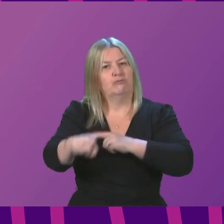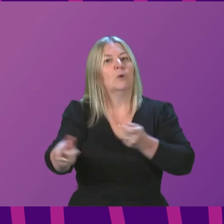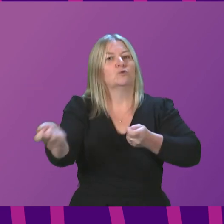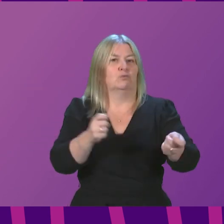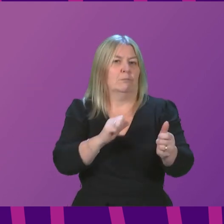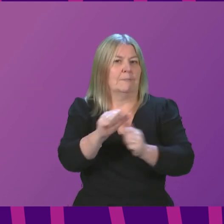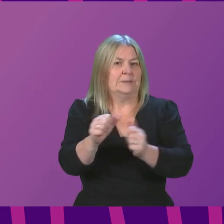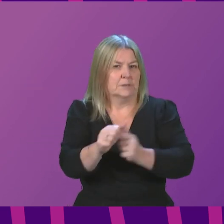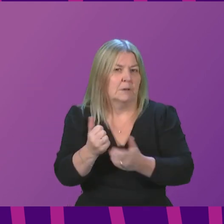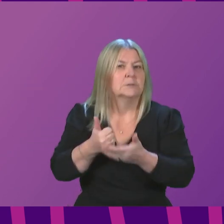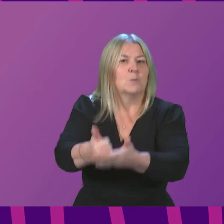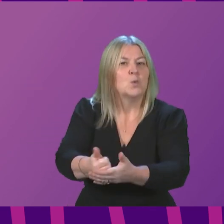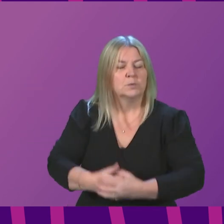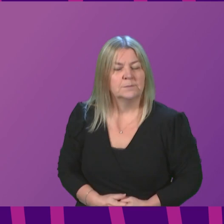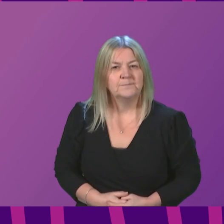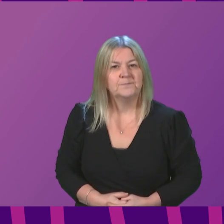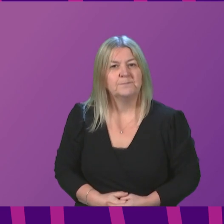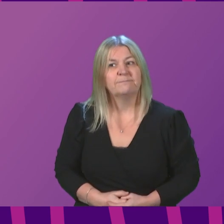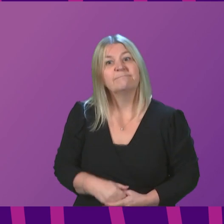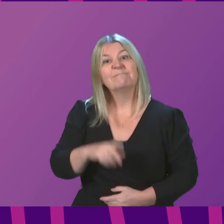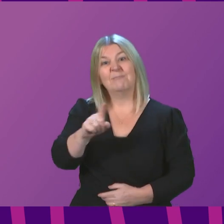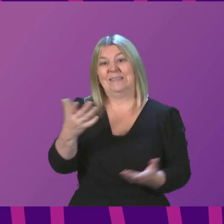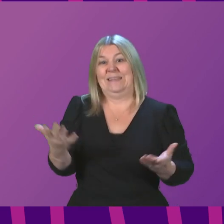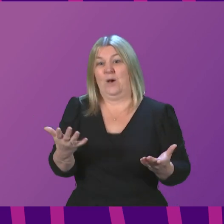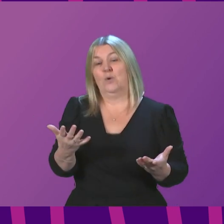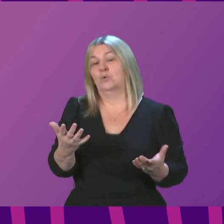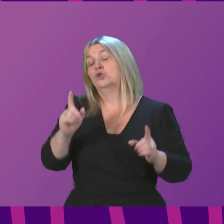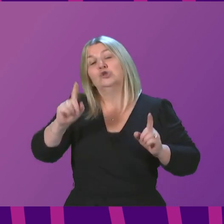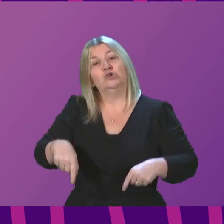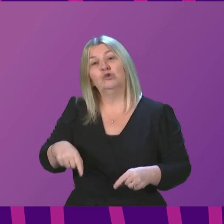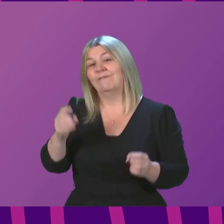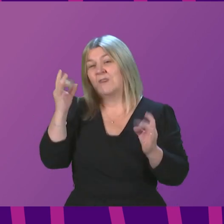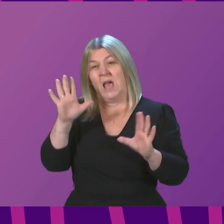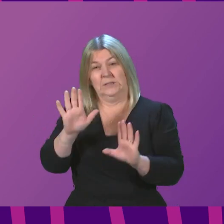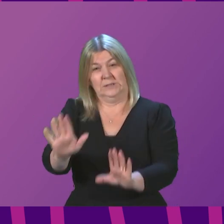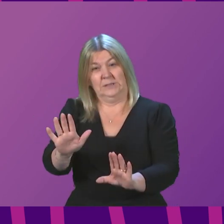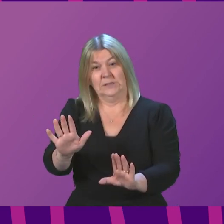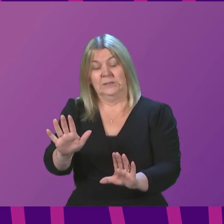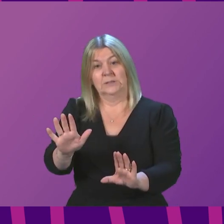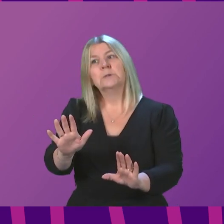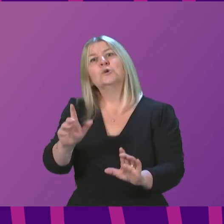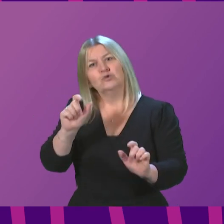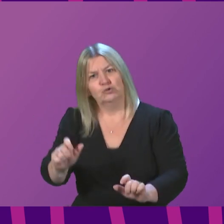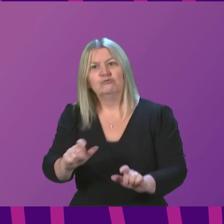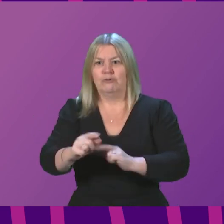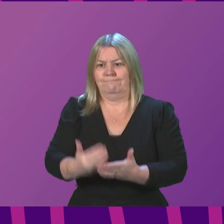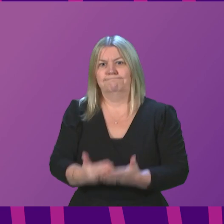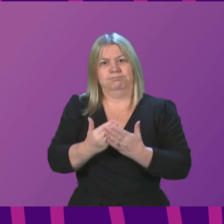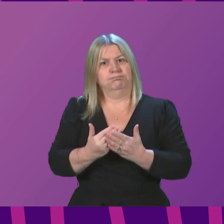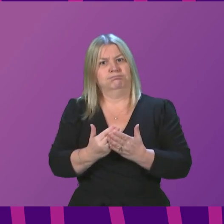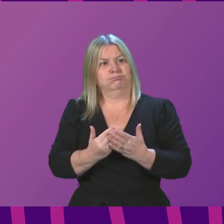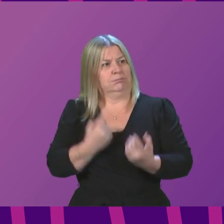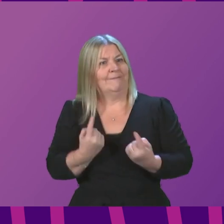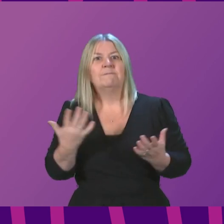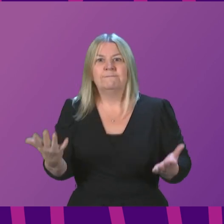However, as things stand, none of us should be complacent about getting Covid. We should take steps to avoid it